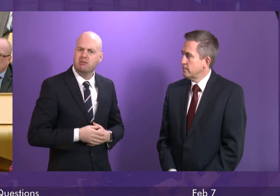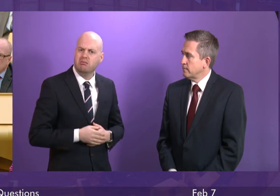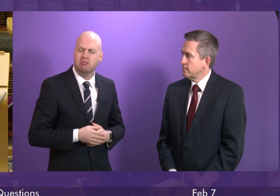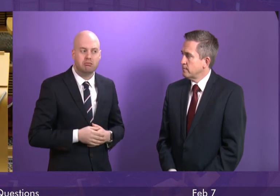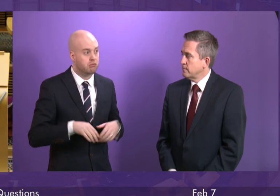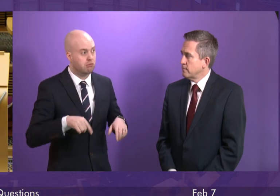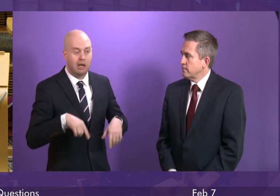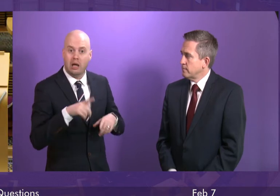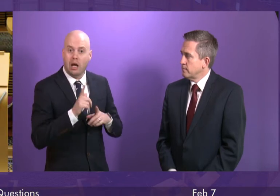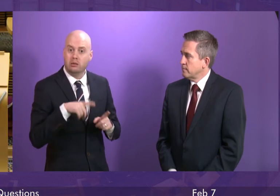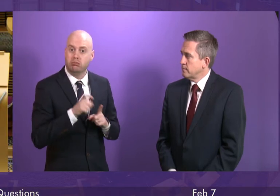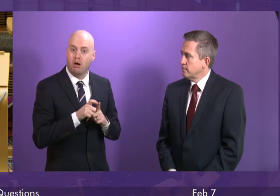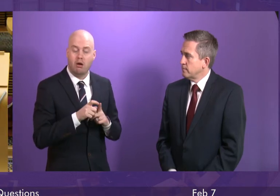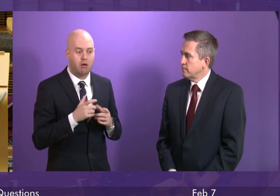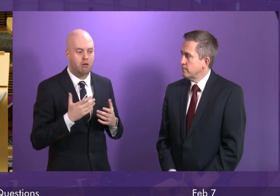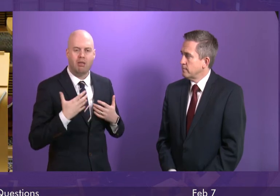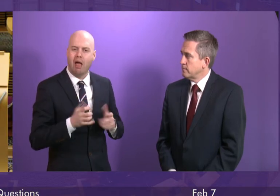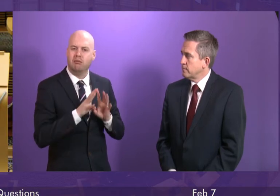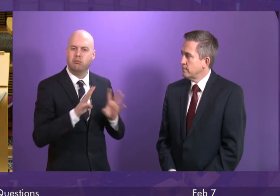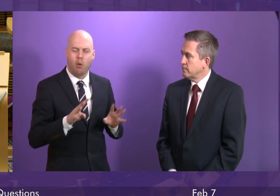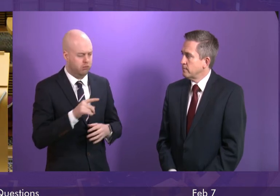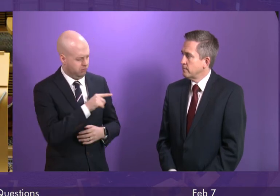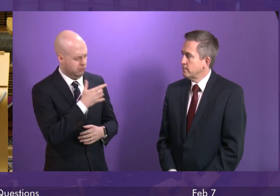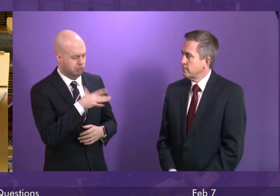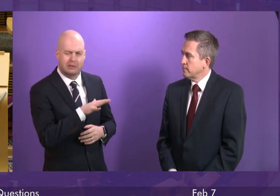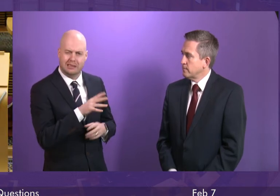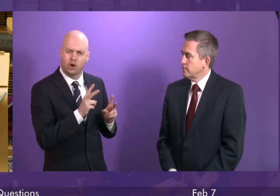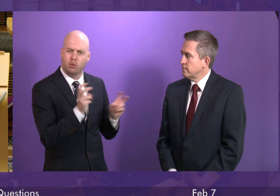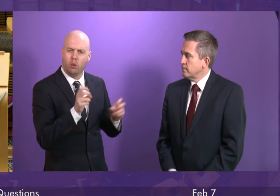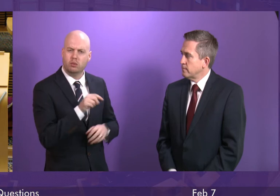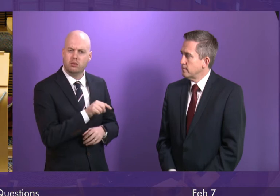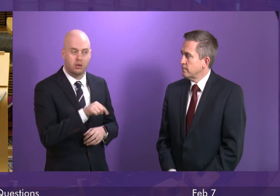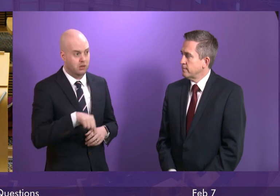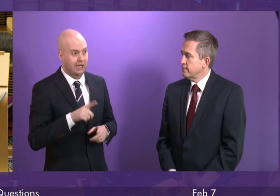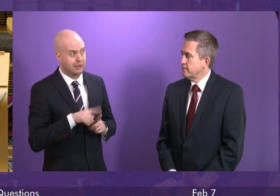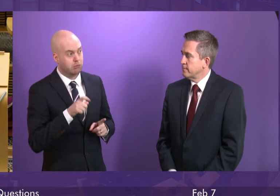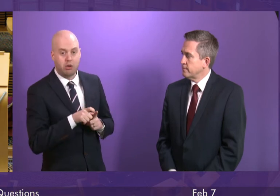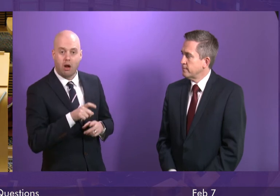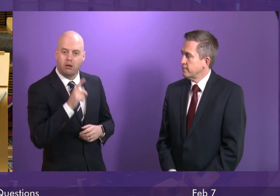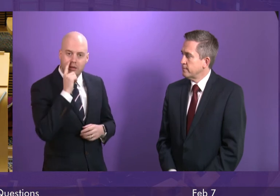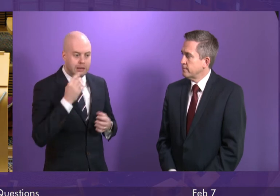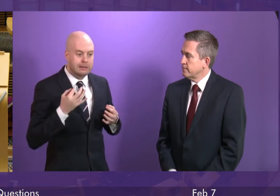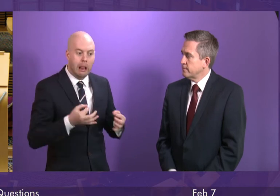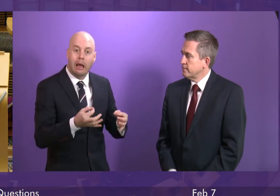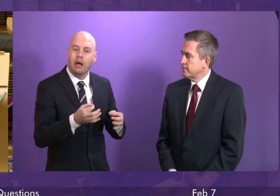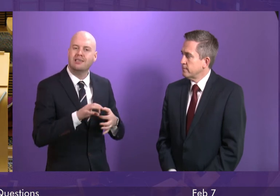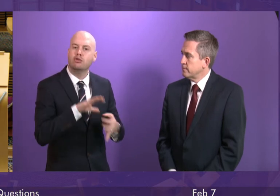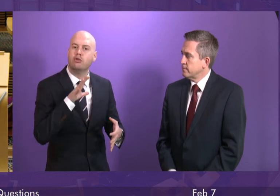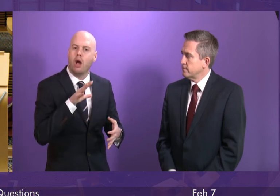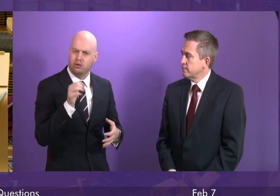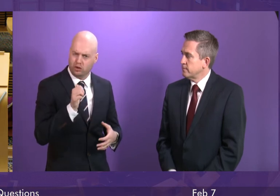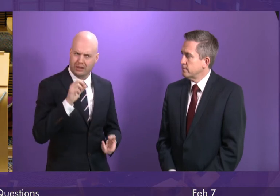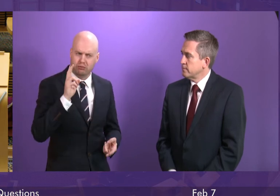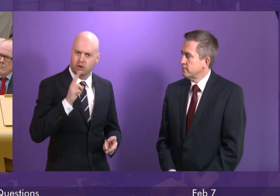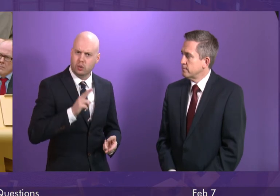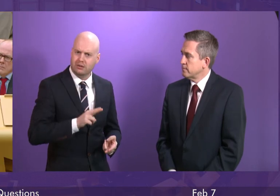the health board that Richard Leonard quoted there, in Edinburgh, we are seeing delayed discharges falling within the city